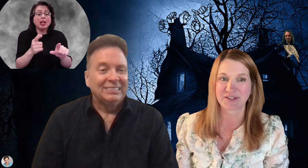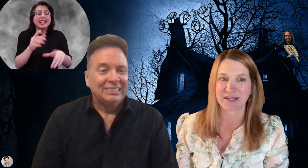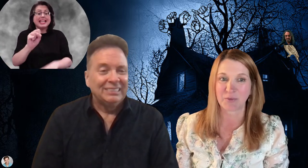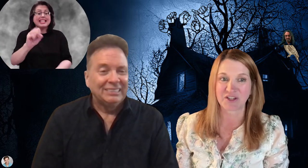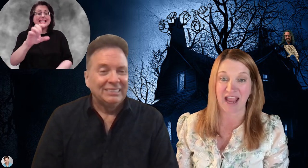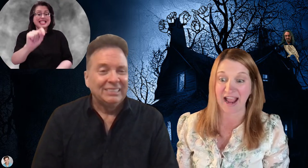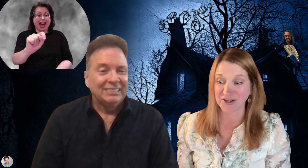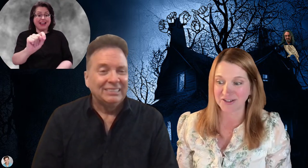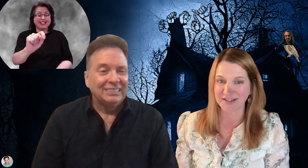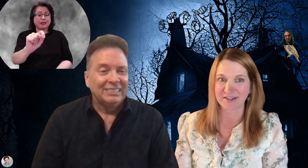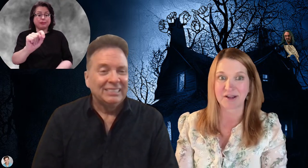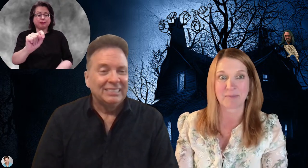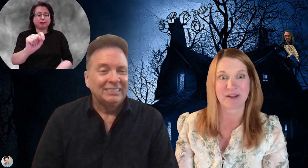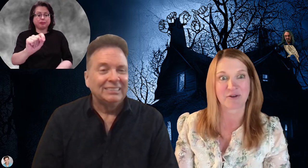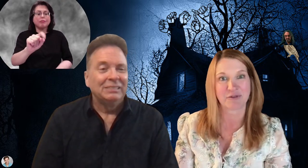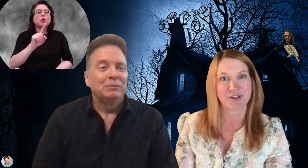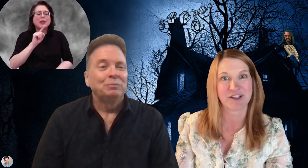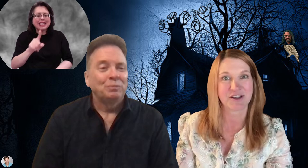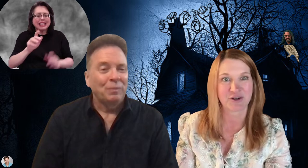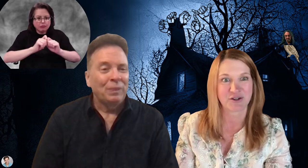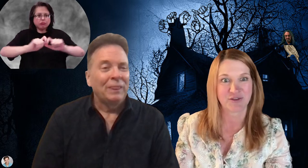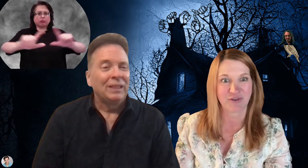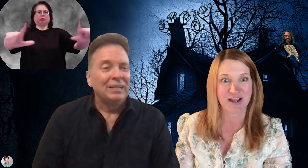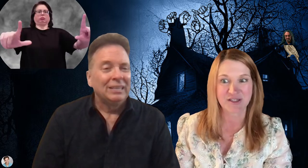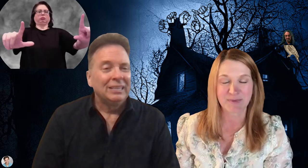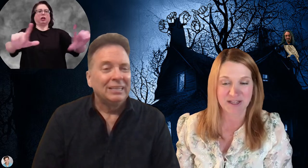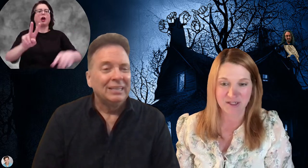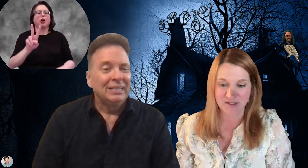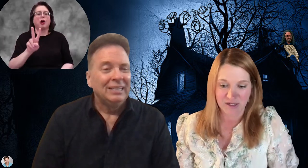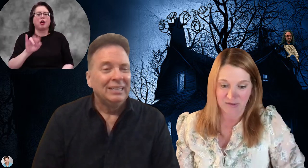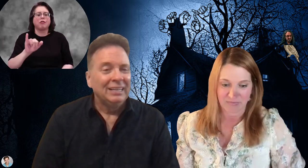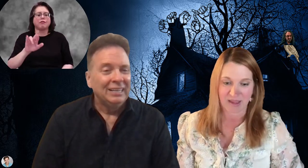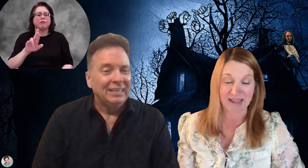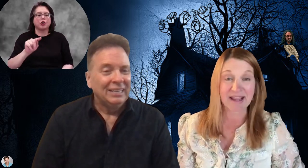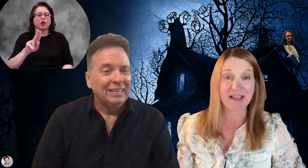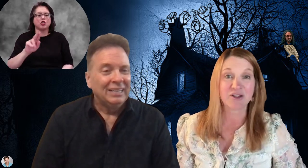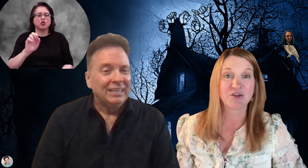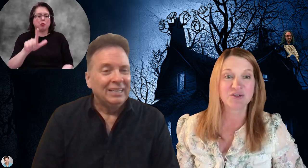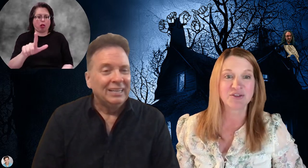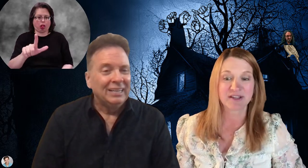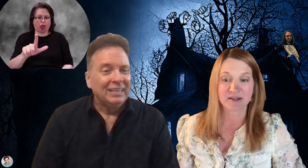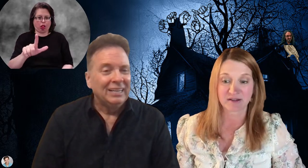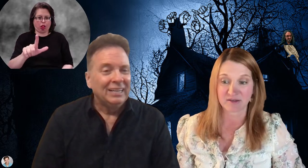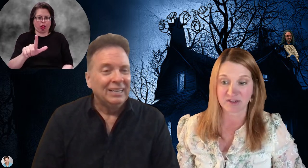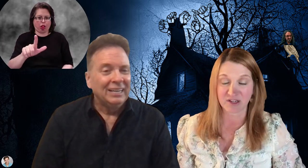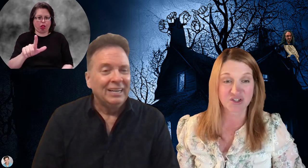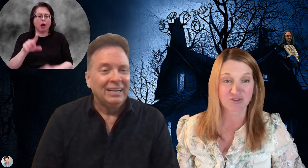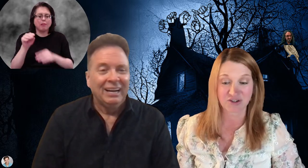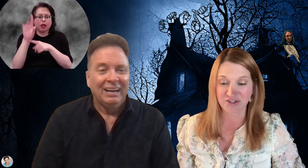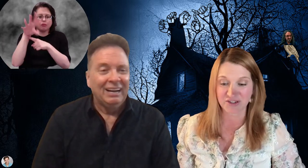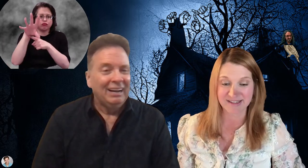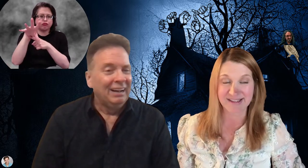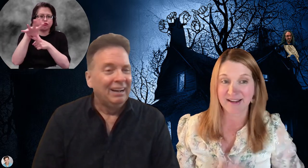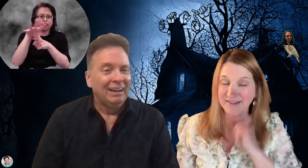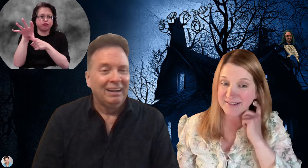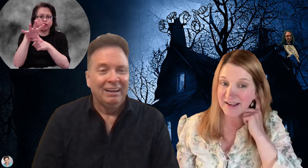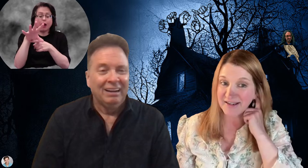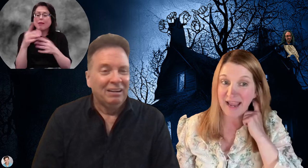see, which actually ended up being a really good device because, again, usually construction and set design